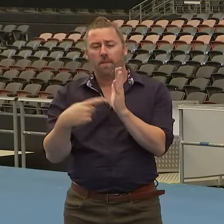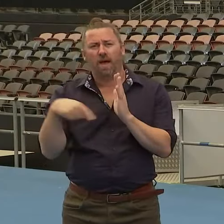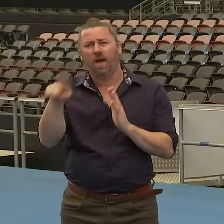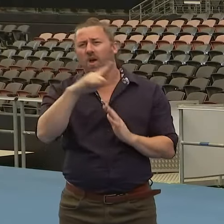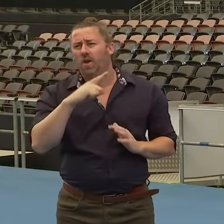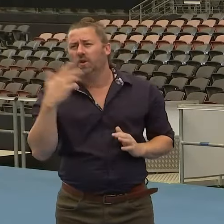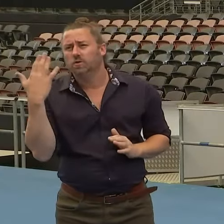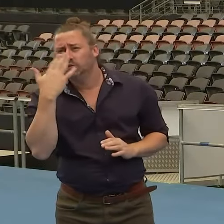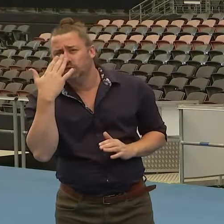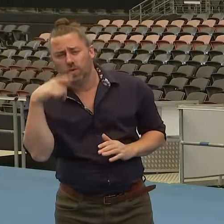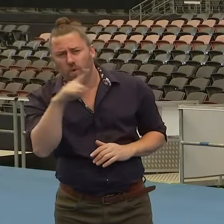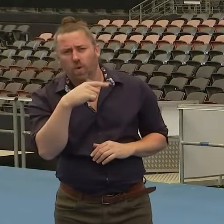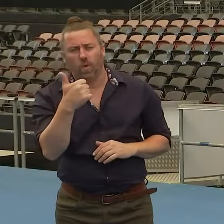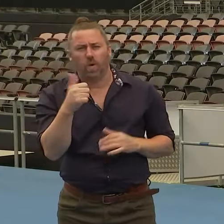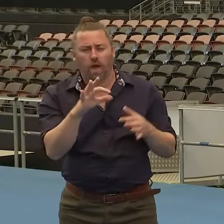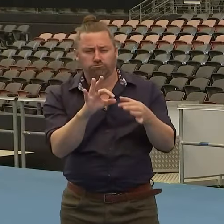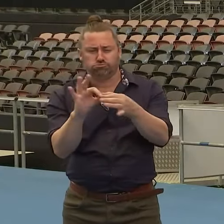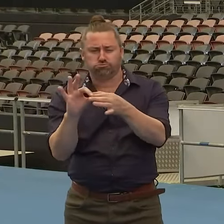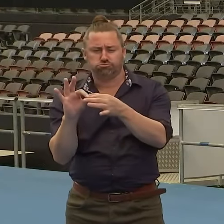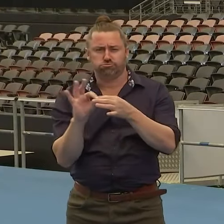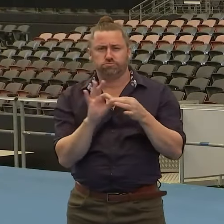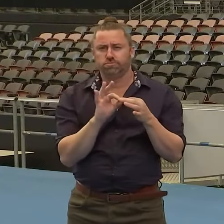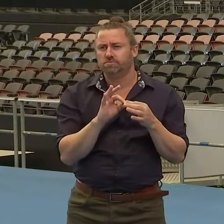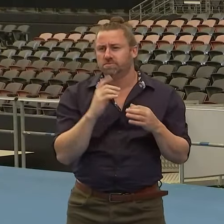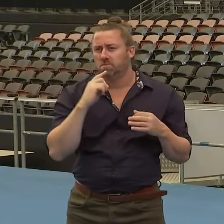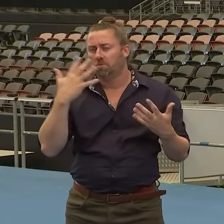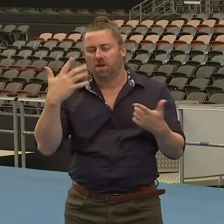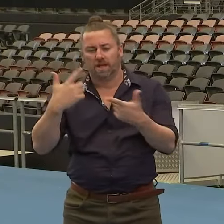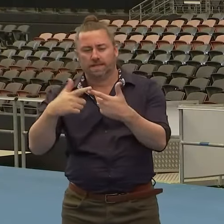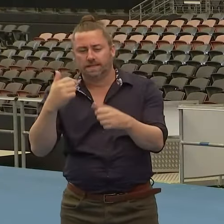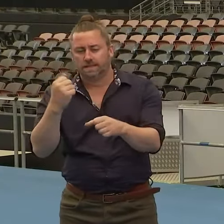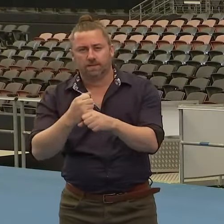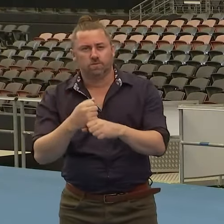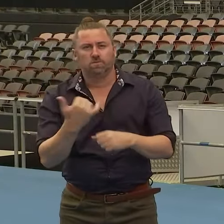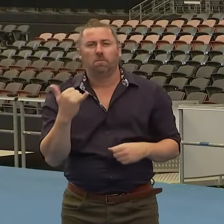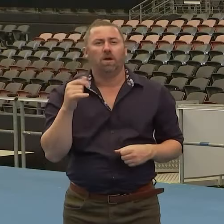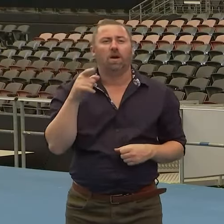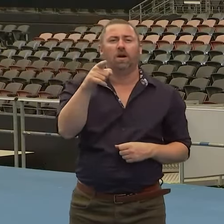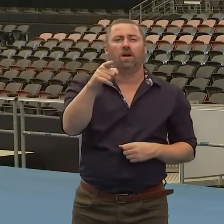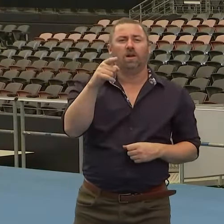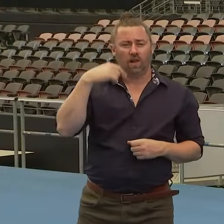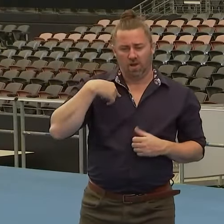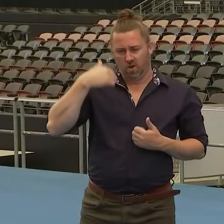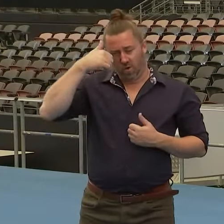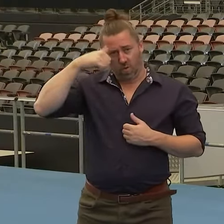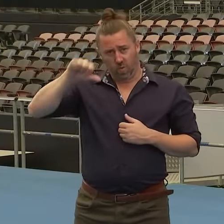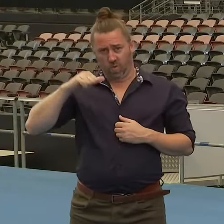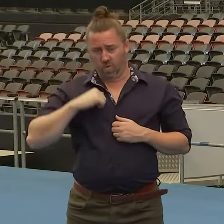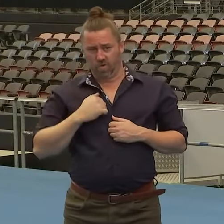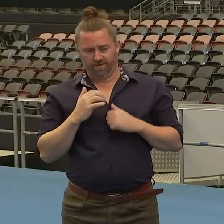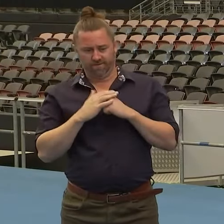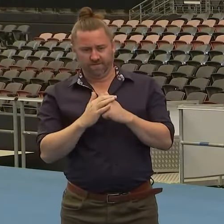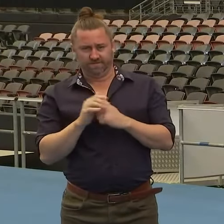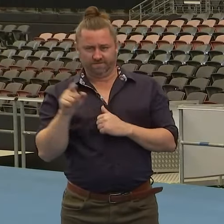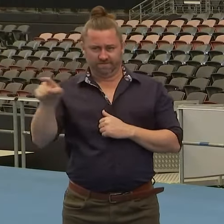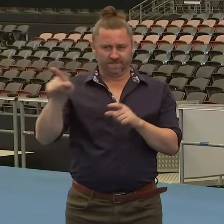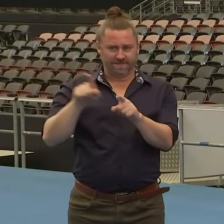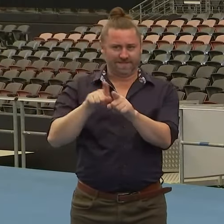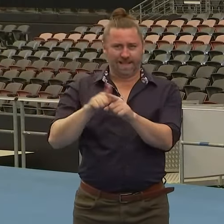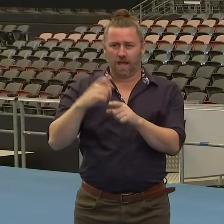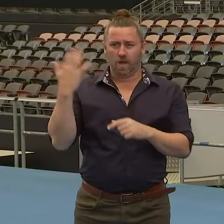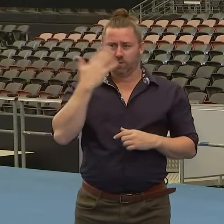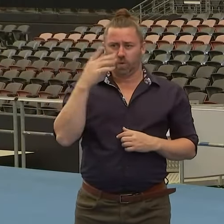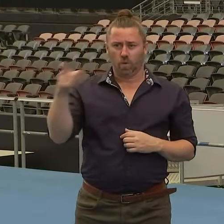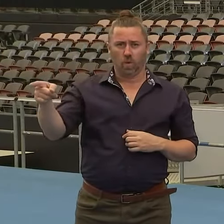networks. So, for example, you might have a friend down the road and they are able to get the